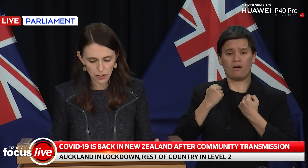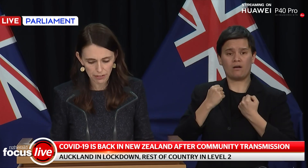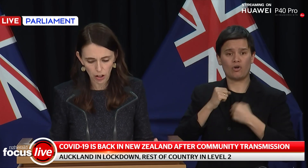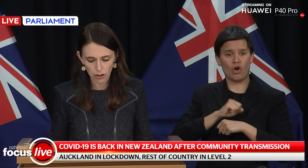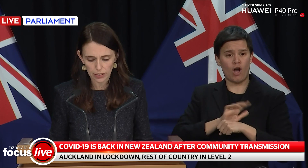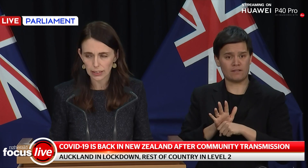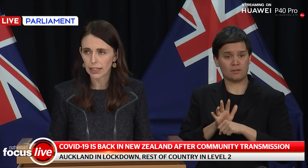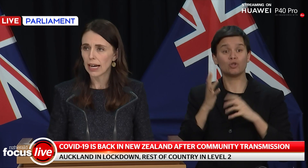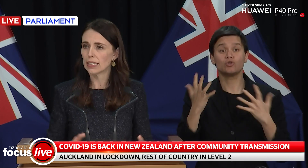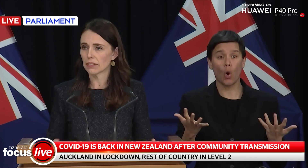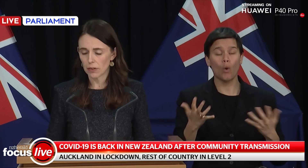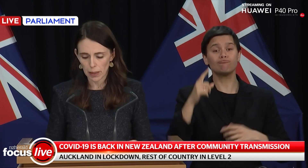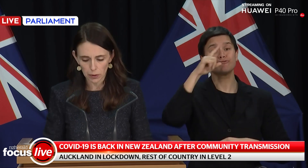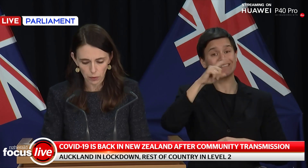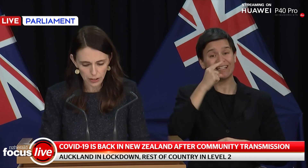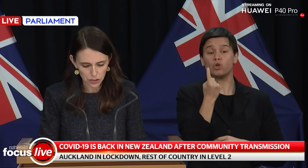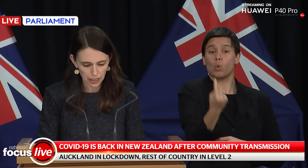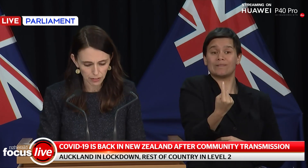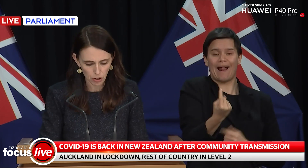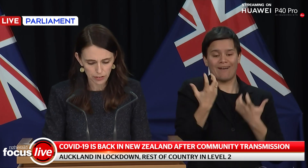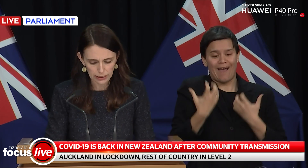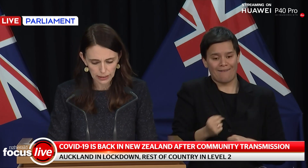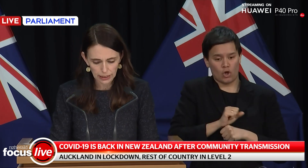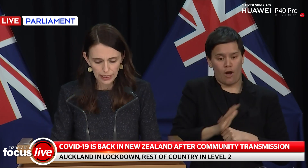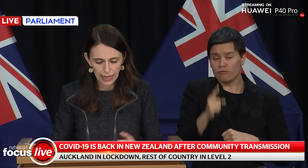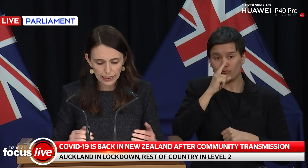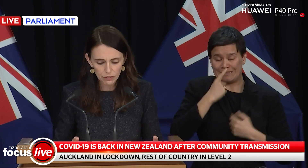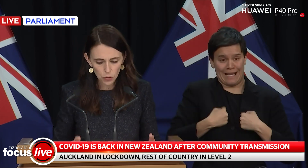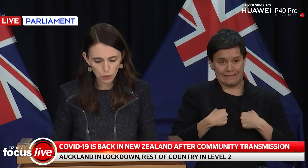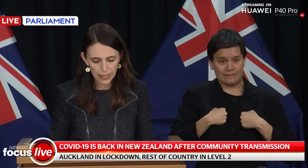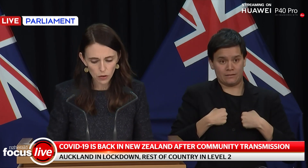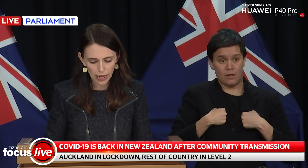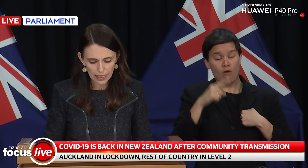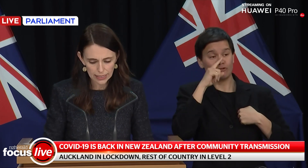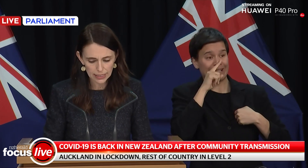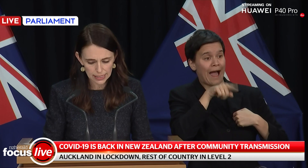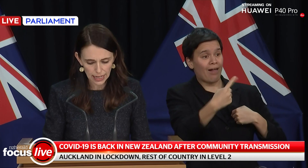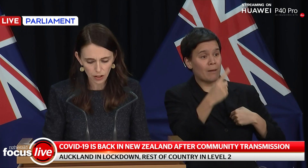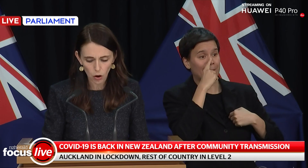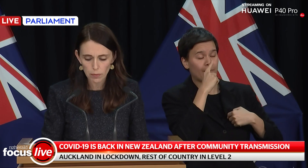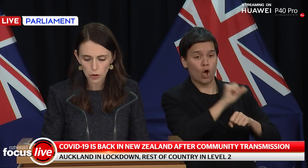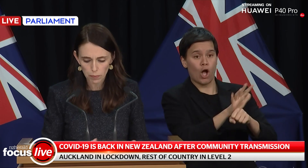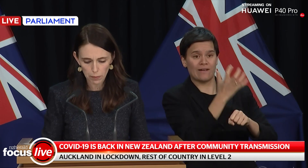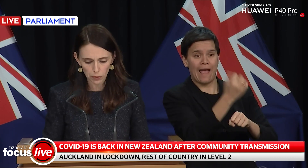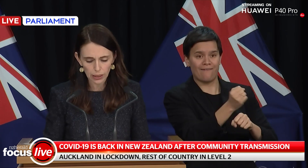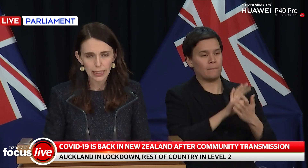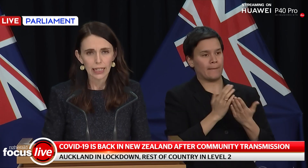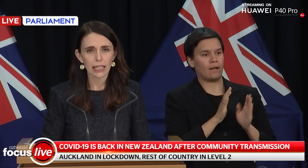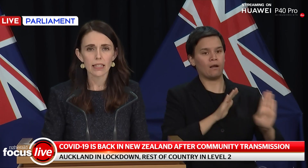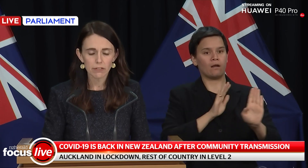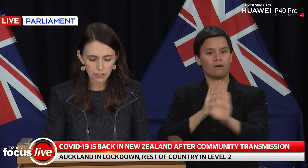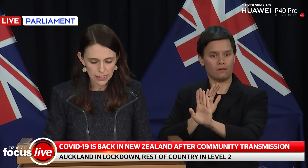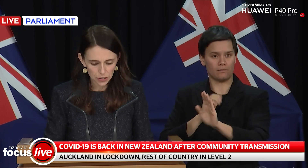act as if you have COVID and as if the people around you have COVID. At Level 3, you're asked to stay at home in your bubble